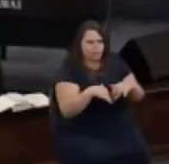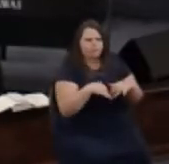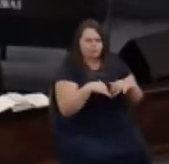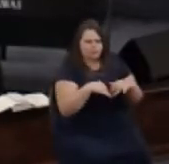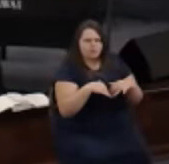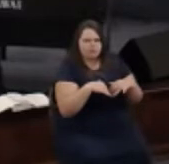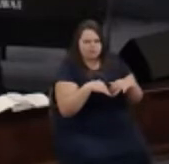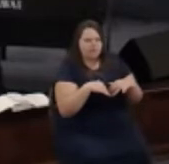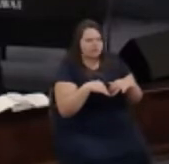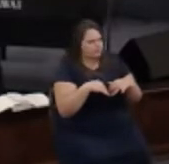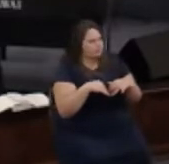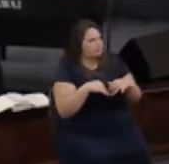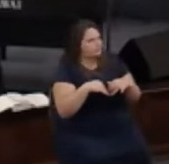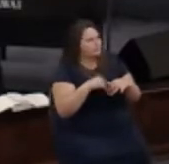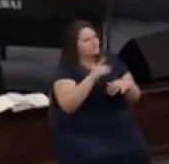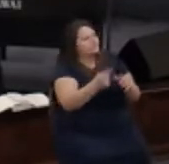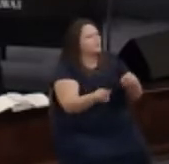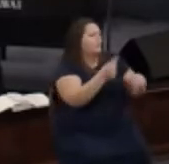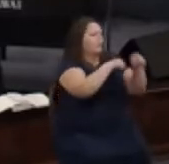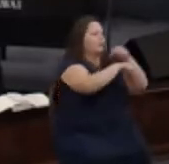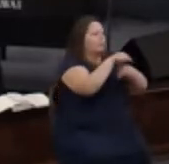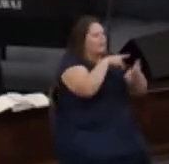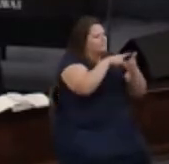you go back to verse 4